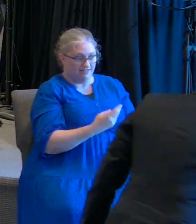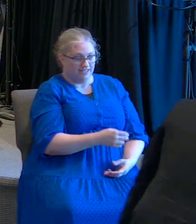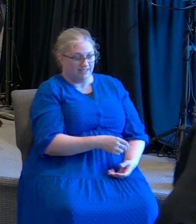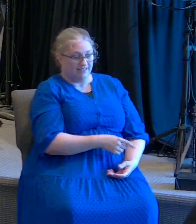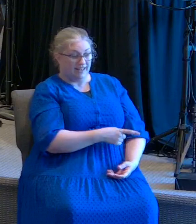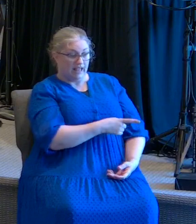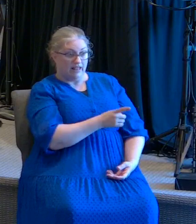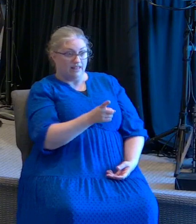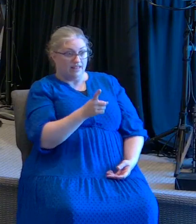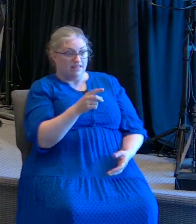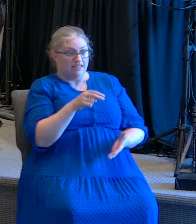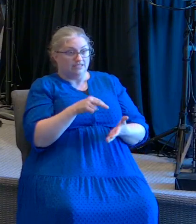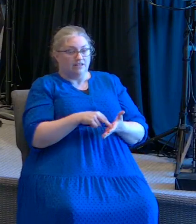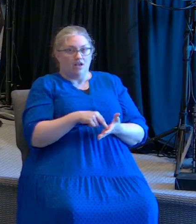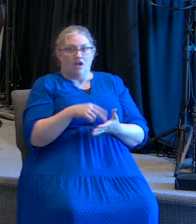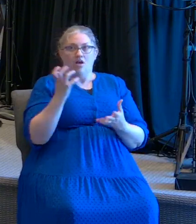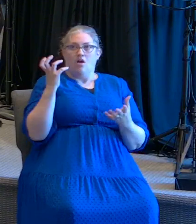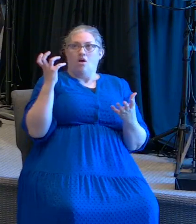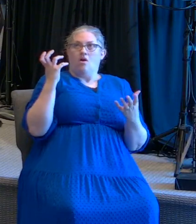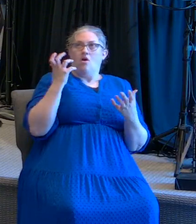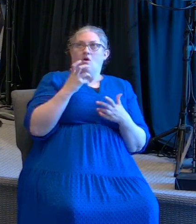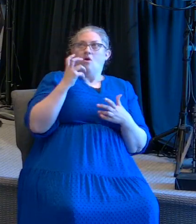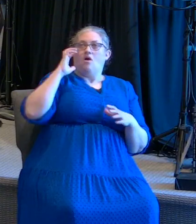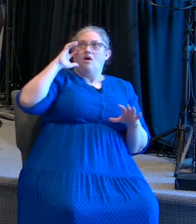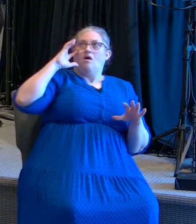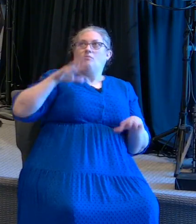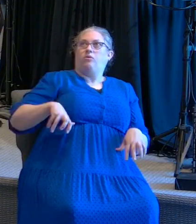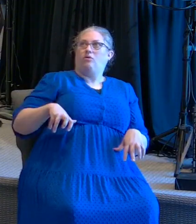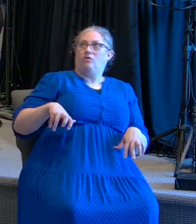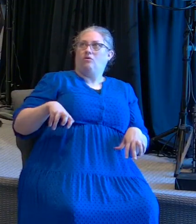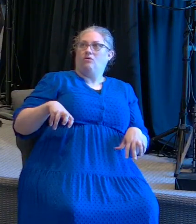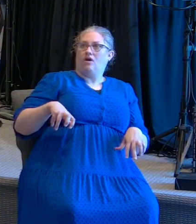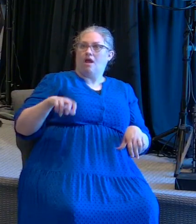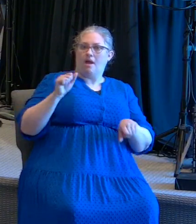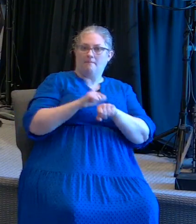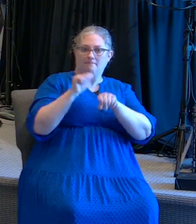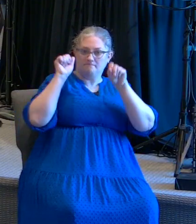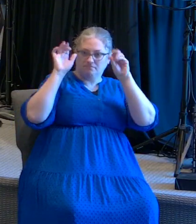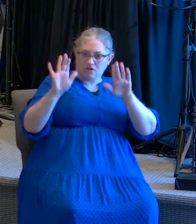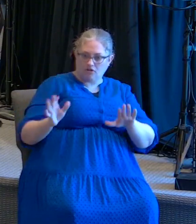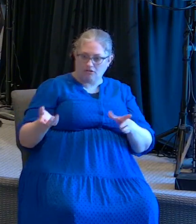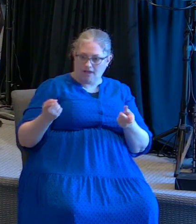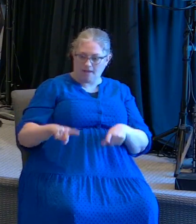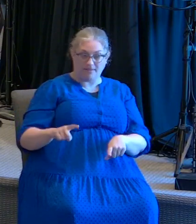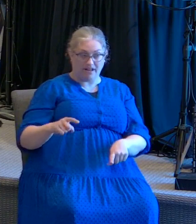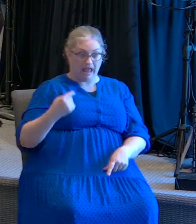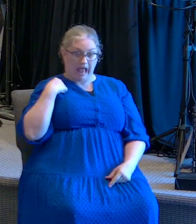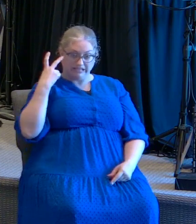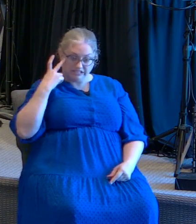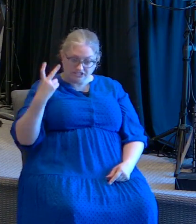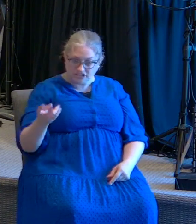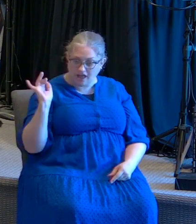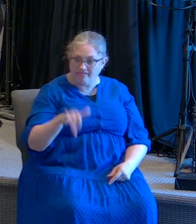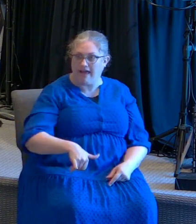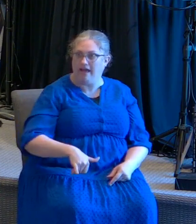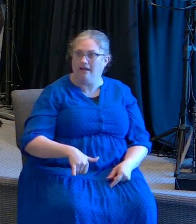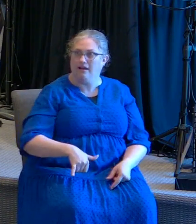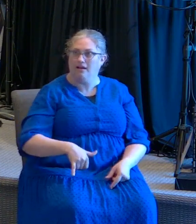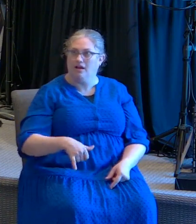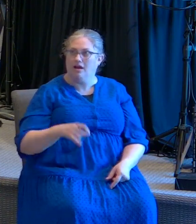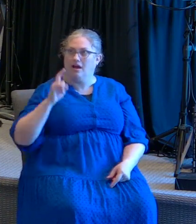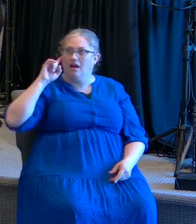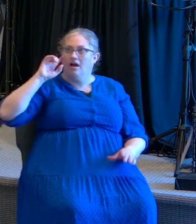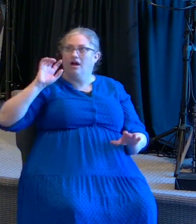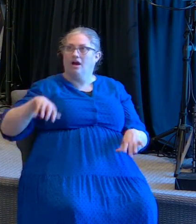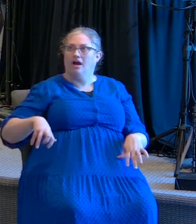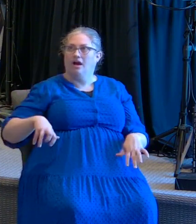They stood in awe that a miracle had just happened in their presence. Ellos estaban anonadados. De que un milagro había sido